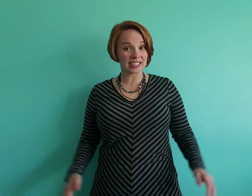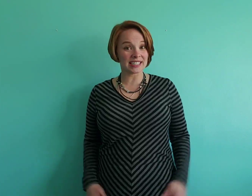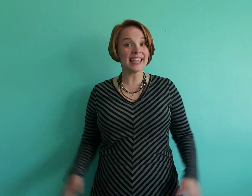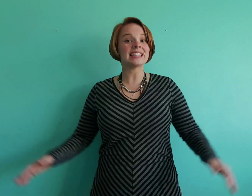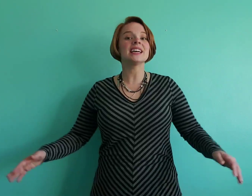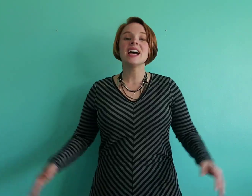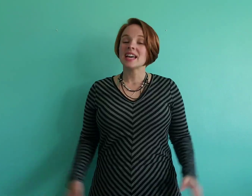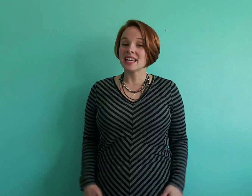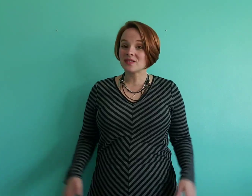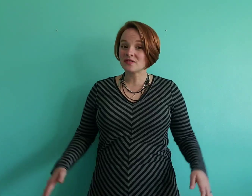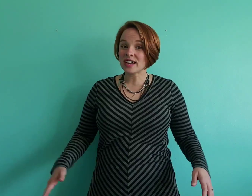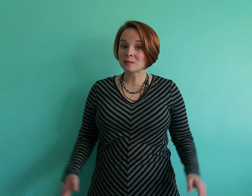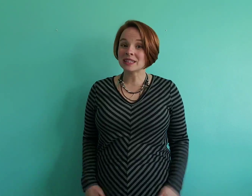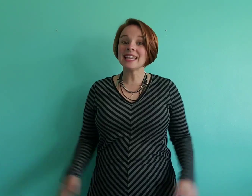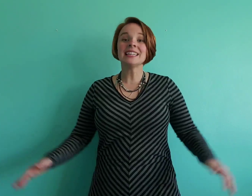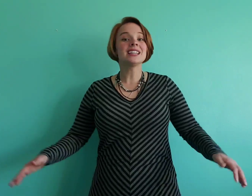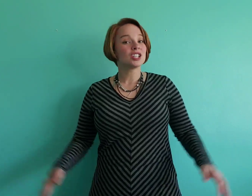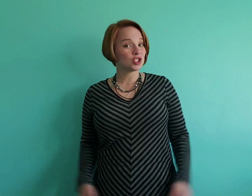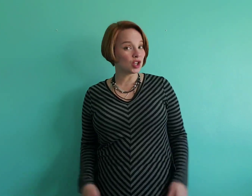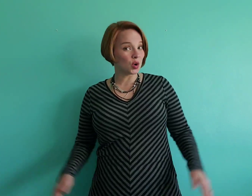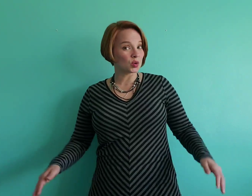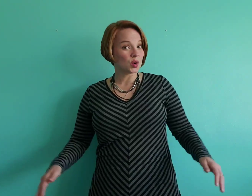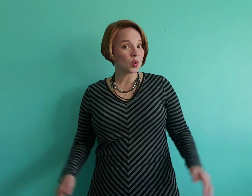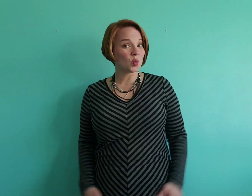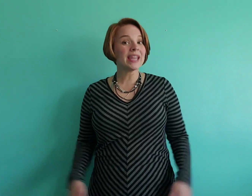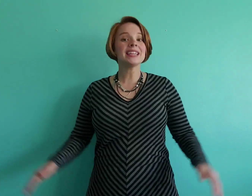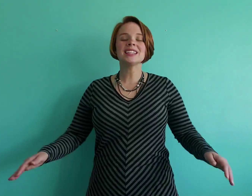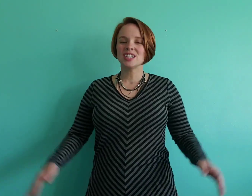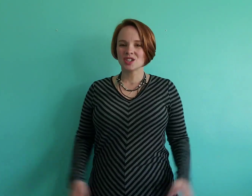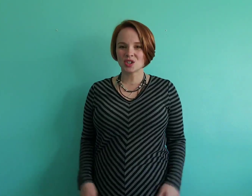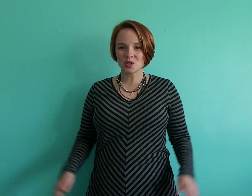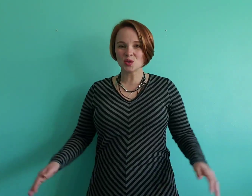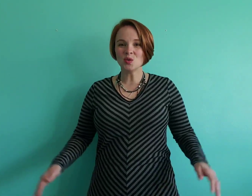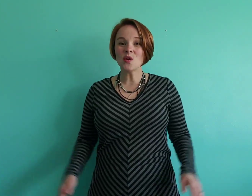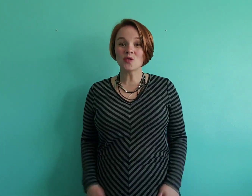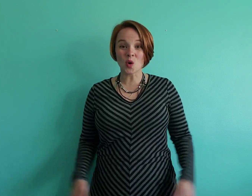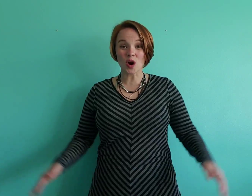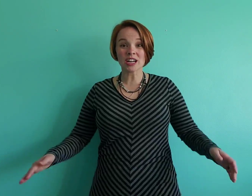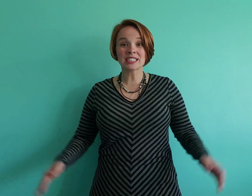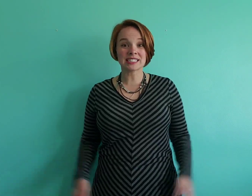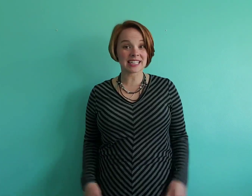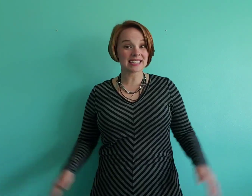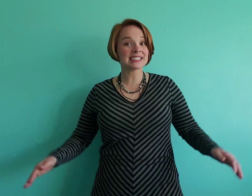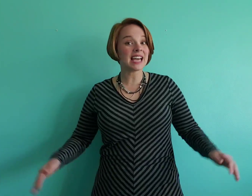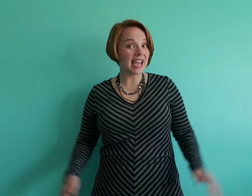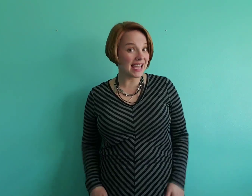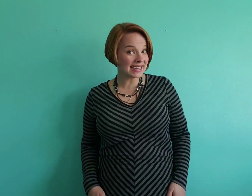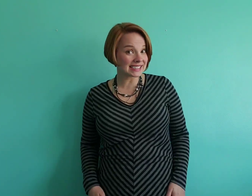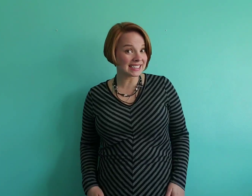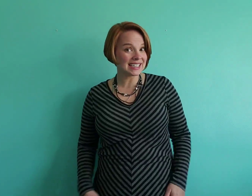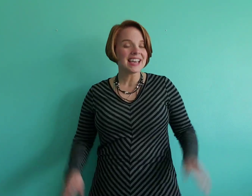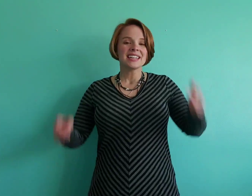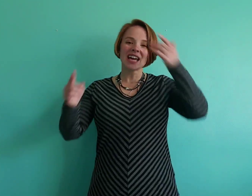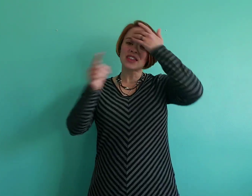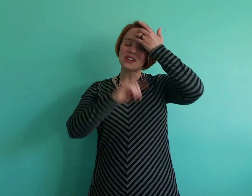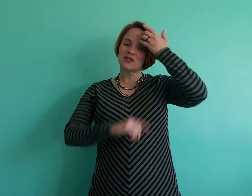gate. If I'm late, don't wait. Two, four, six, eight. Now, that